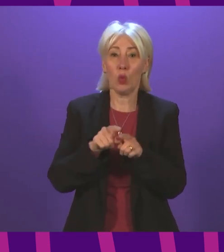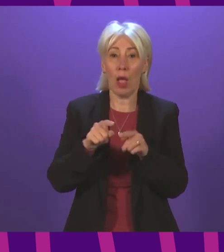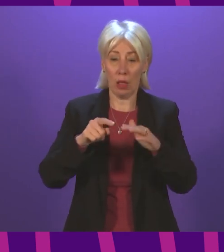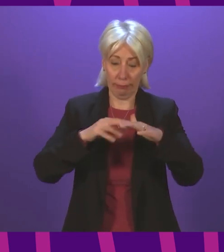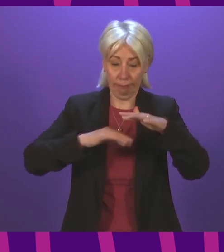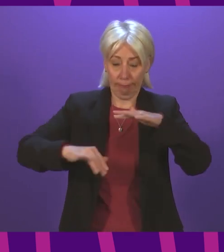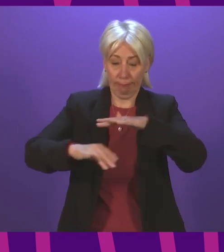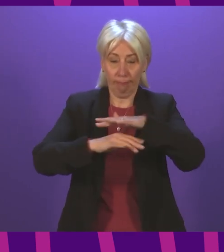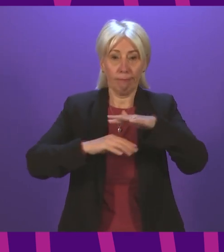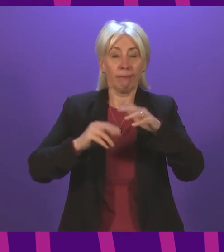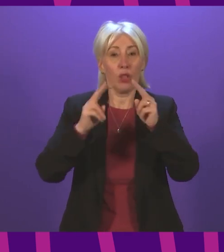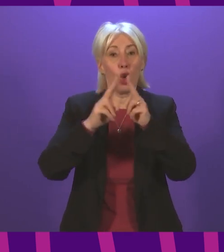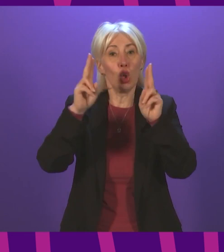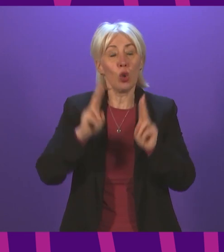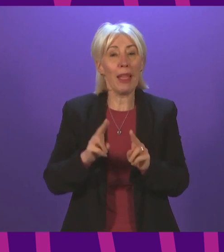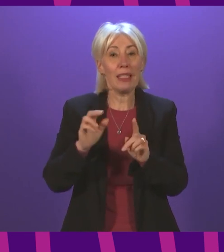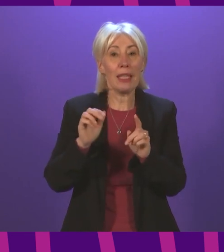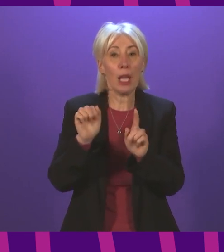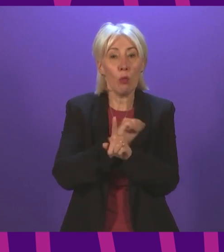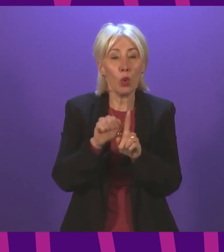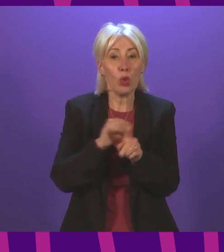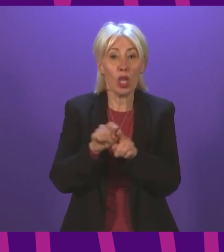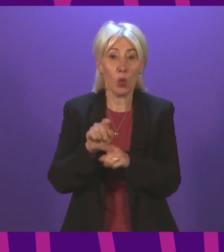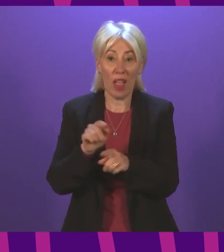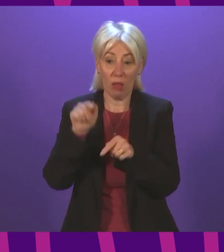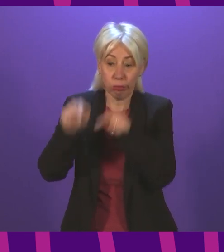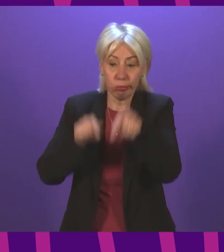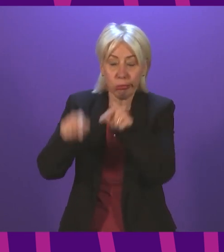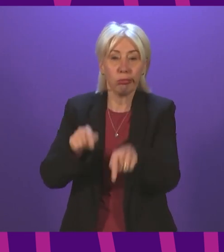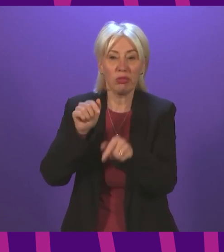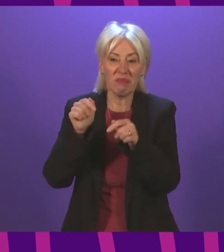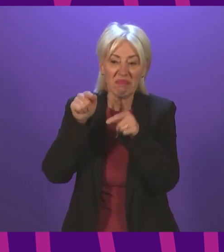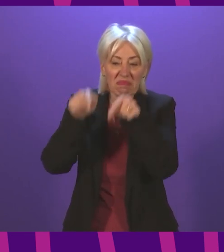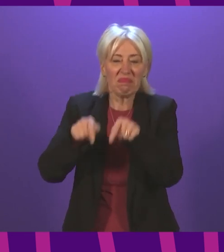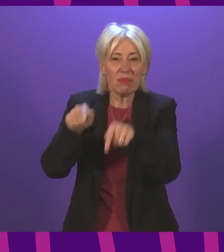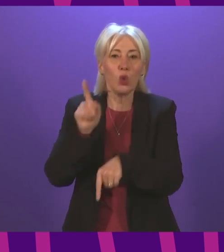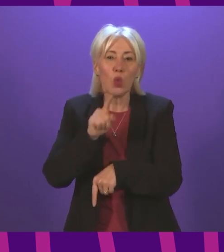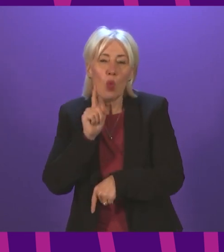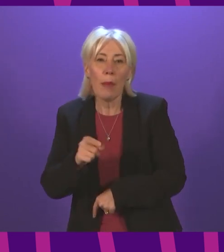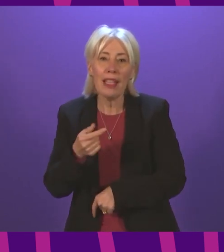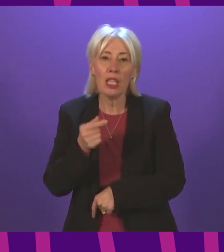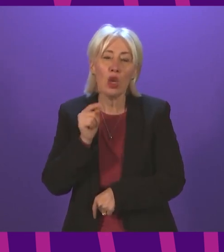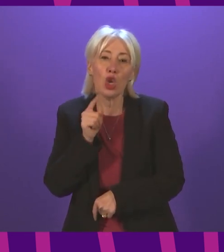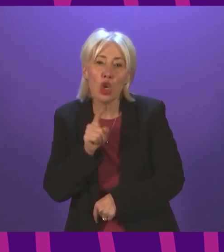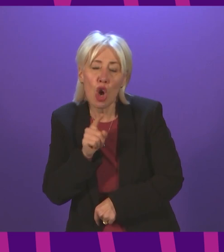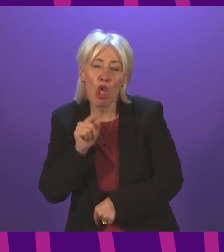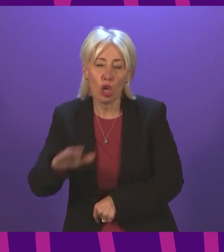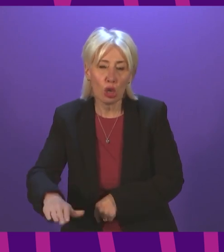underlying driving reasons for domestic abuse and violence against women and girls, but where women and girls do experience